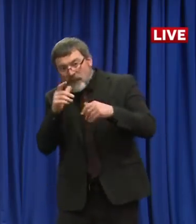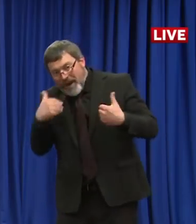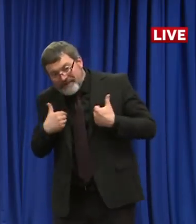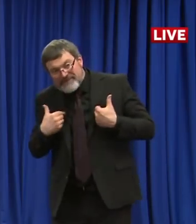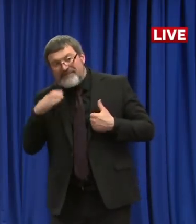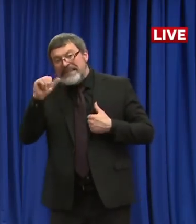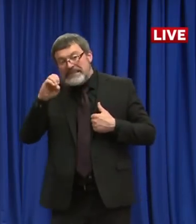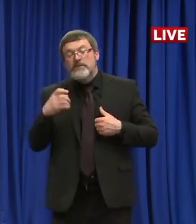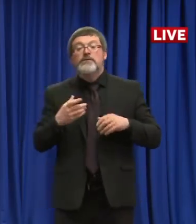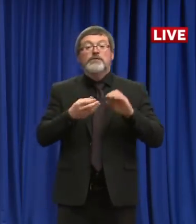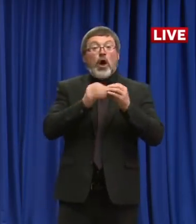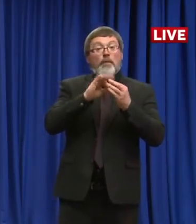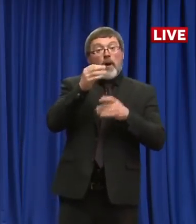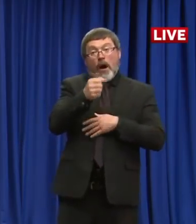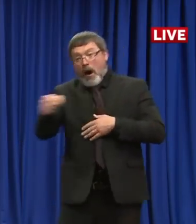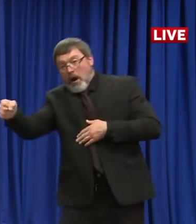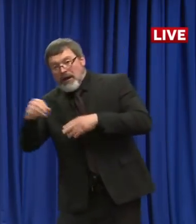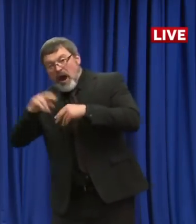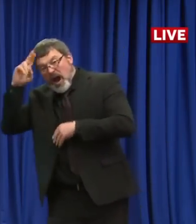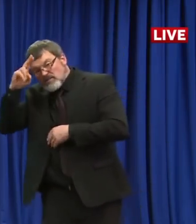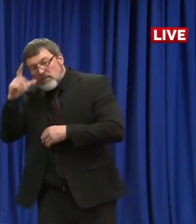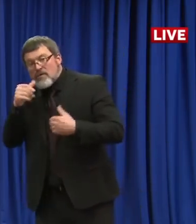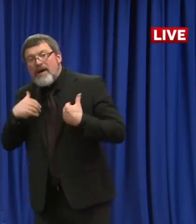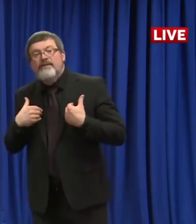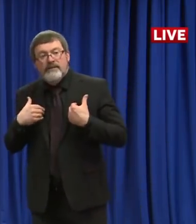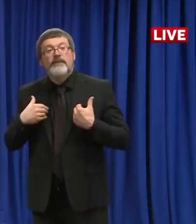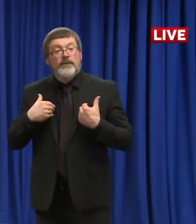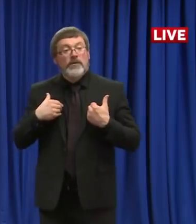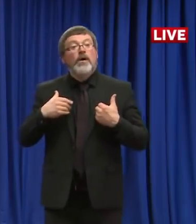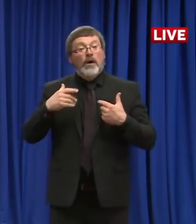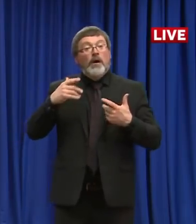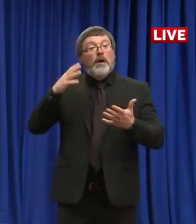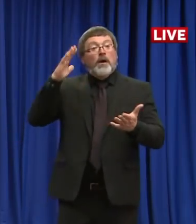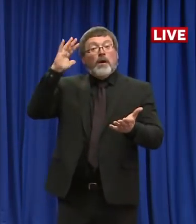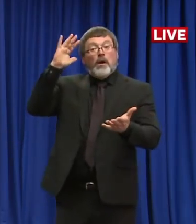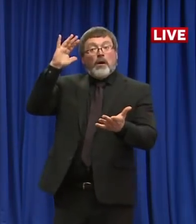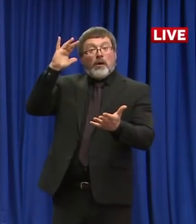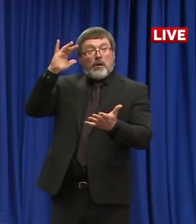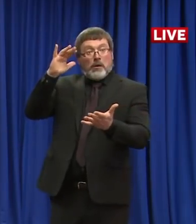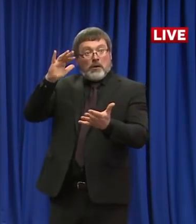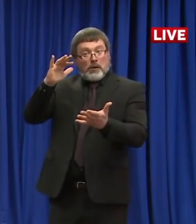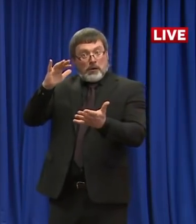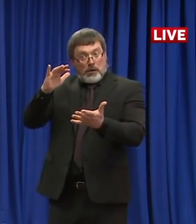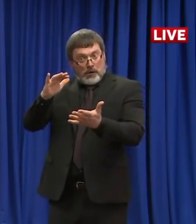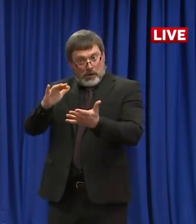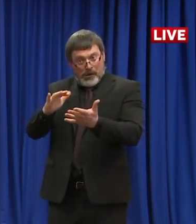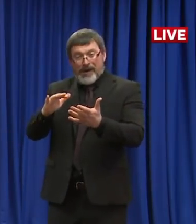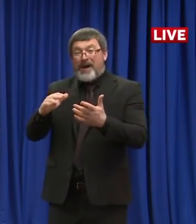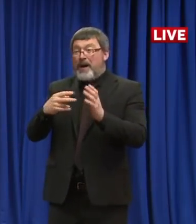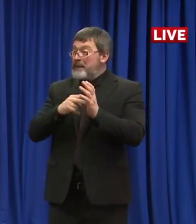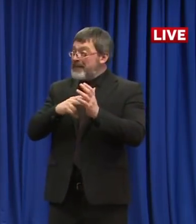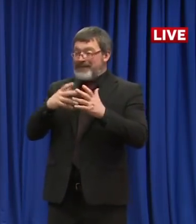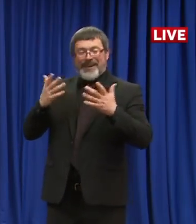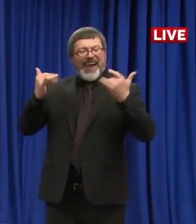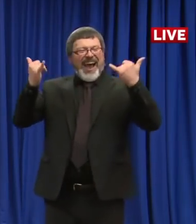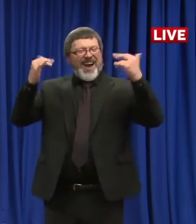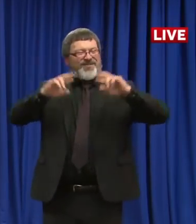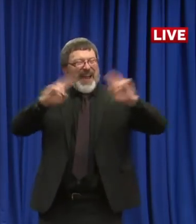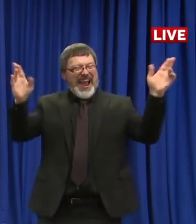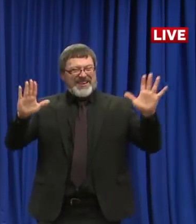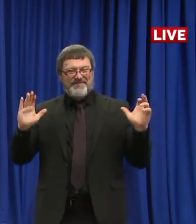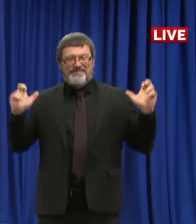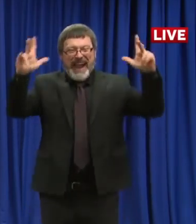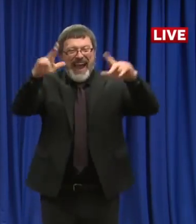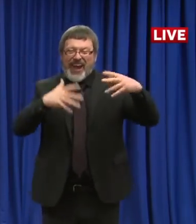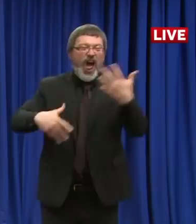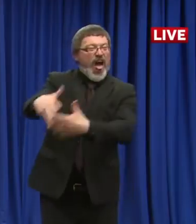we were to relax our social distancing now, we likely would see a dramatic increase again in the number of infections. Maybe not right away,